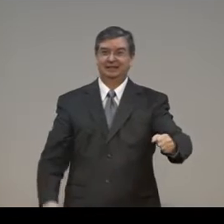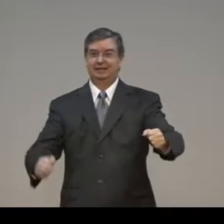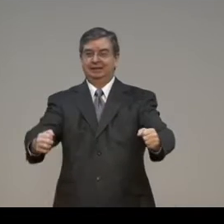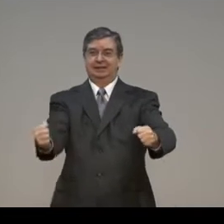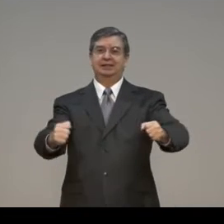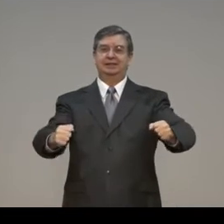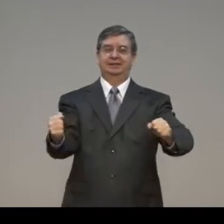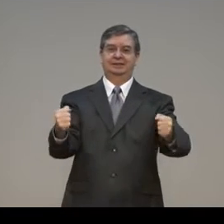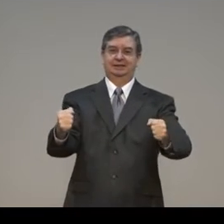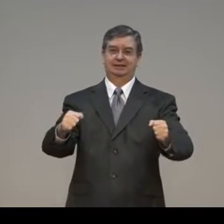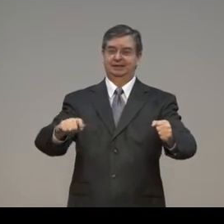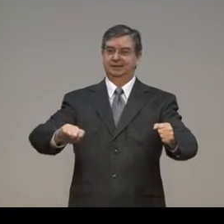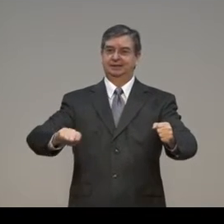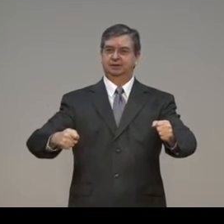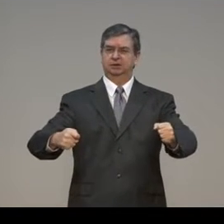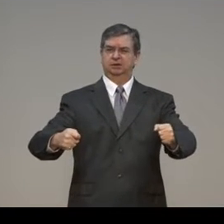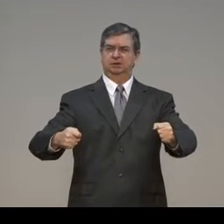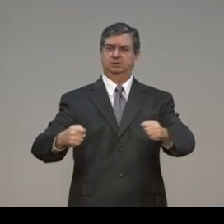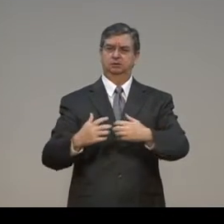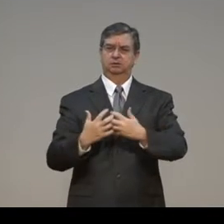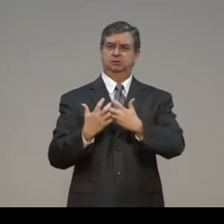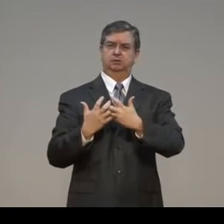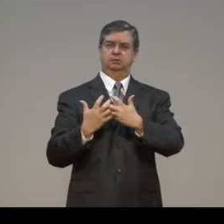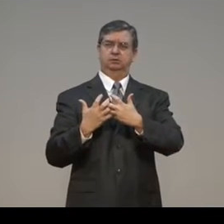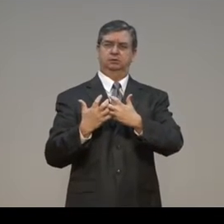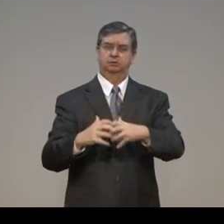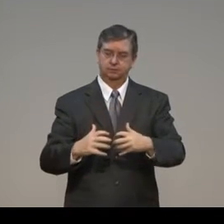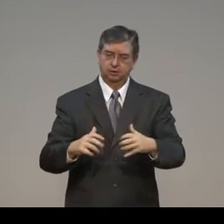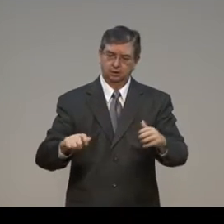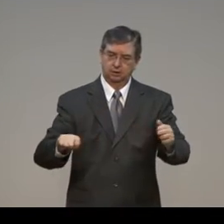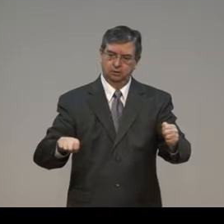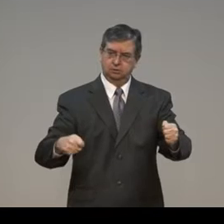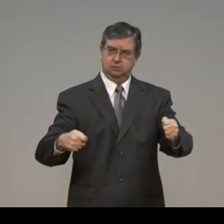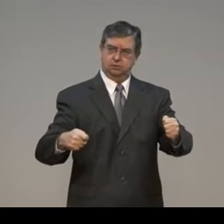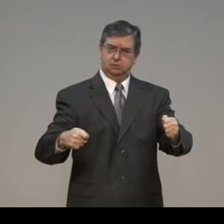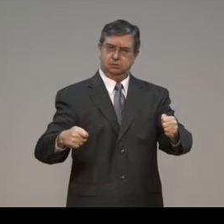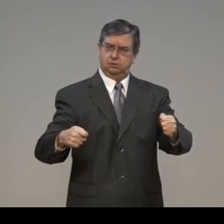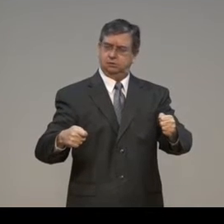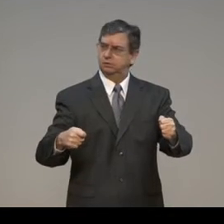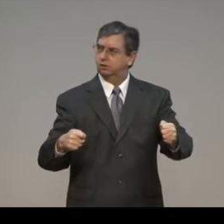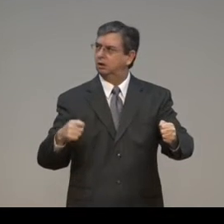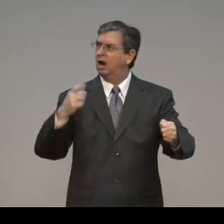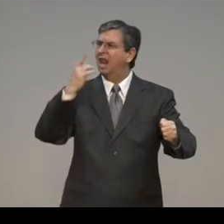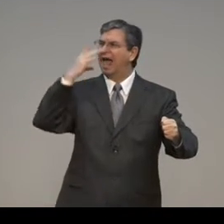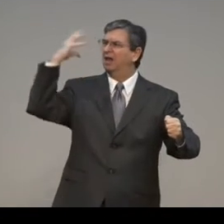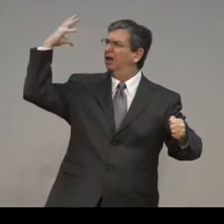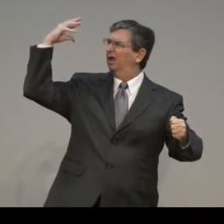Here's a great analogy. Suppose you buy a car, You get in it, You gonna start the engine, It turns over,